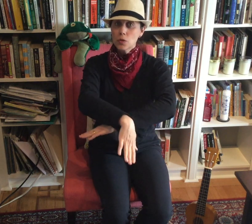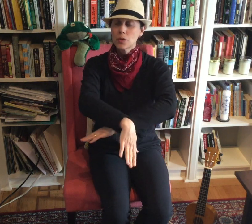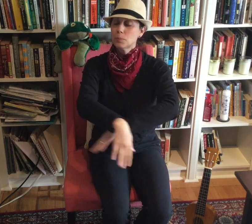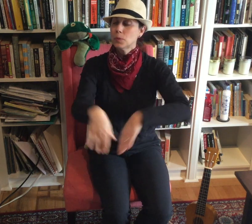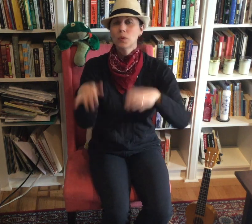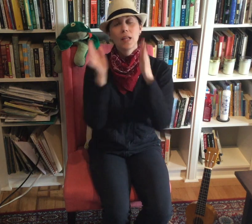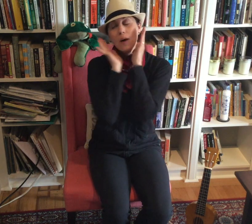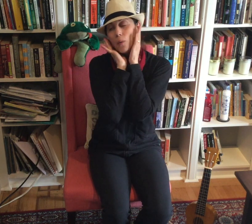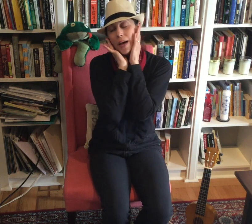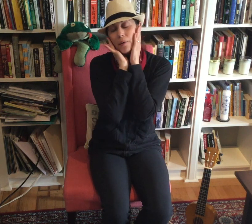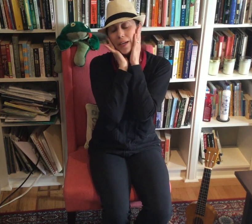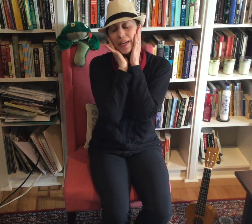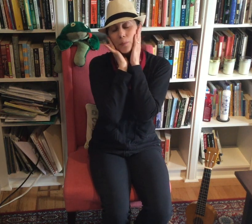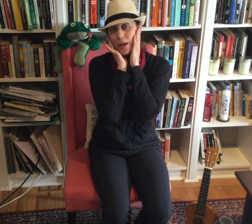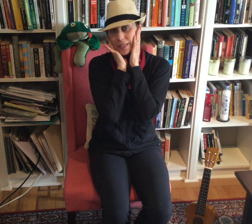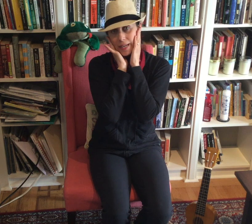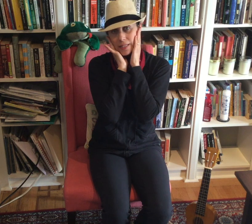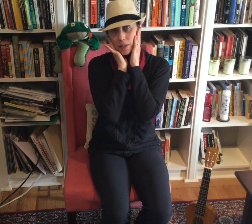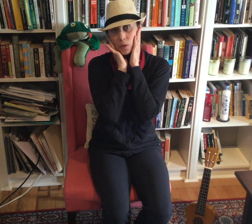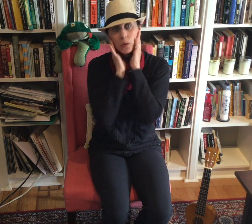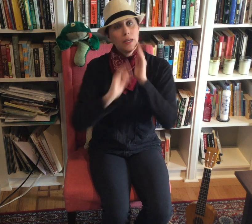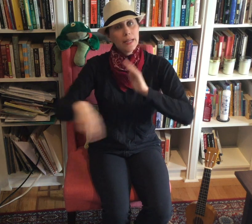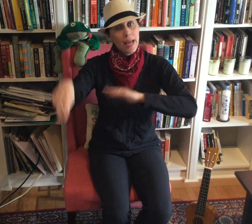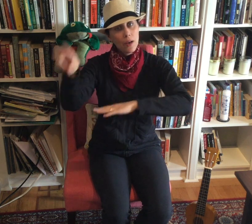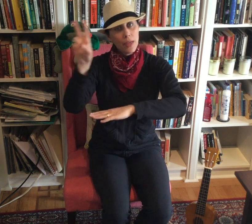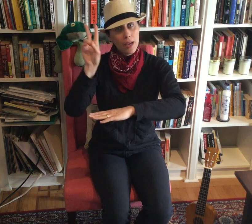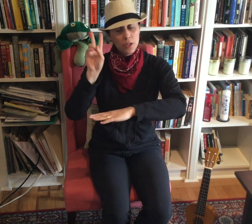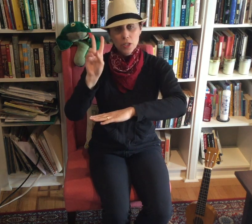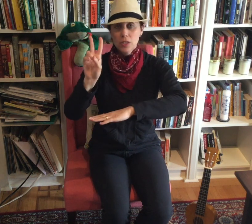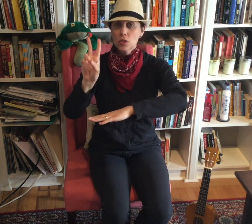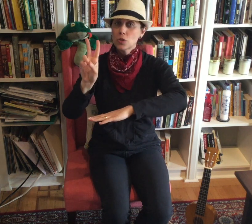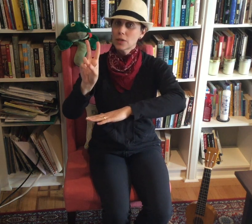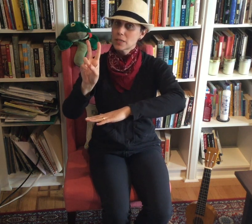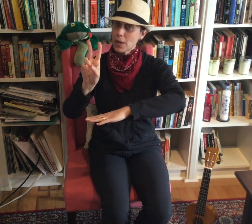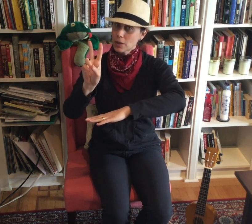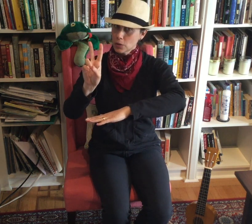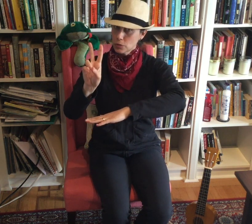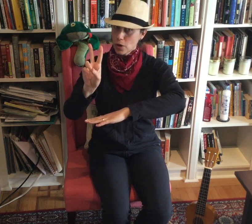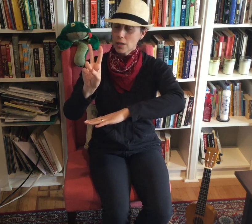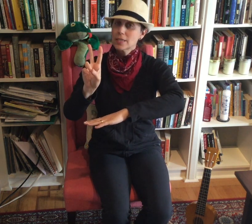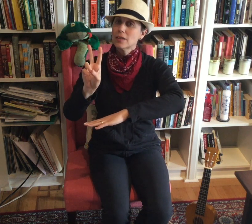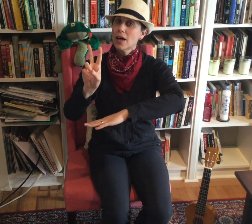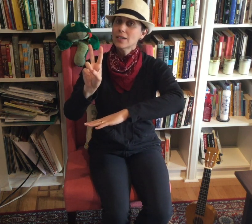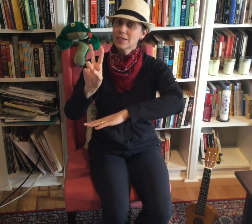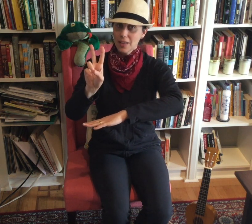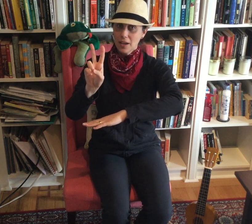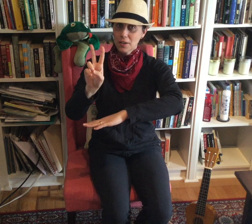the pool where it was nice and cool, now there's just two green speckled frogs, glug glug.